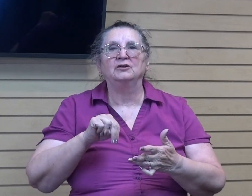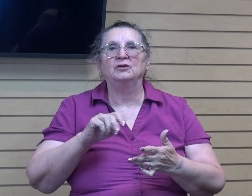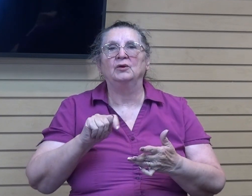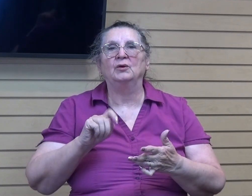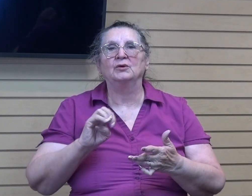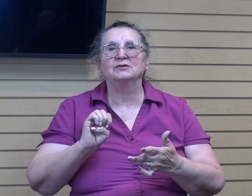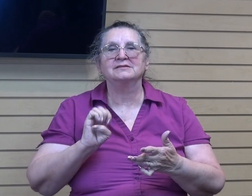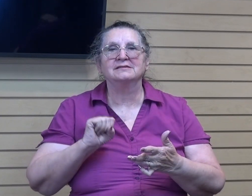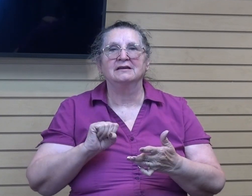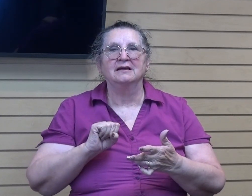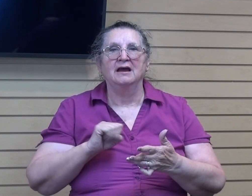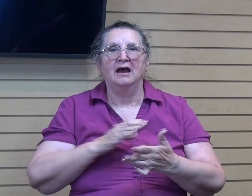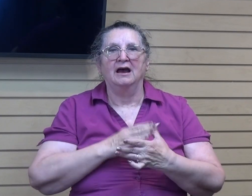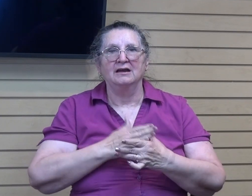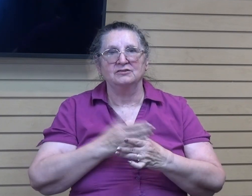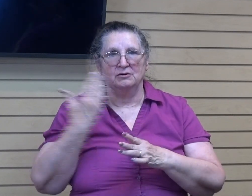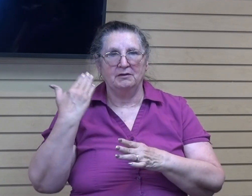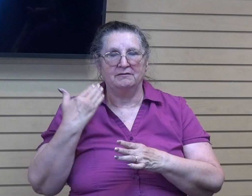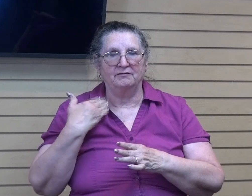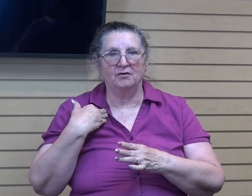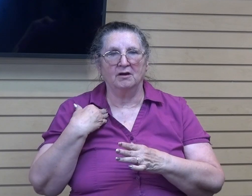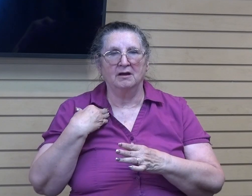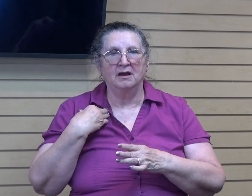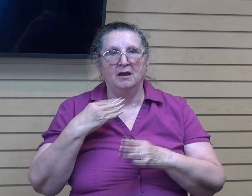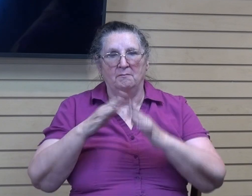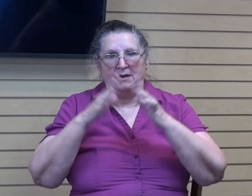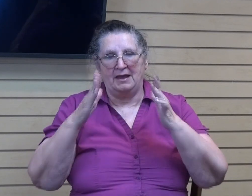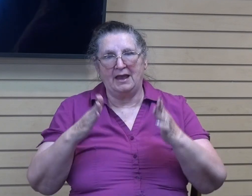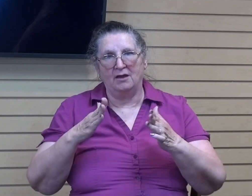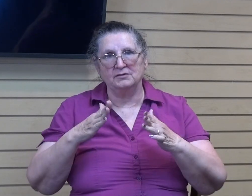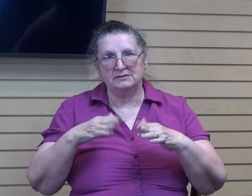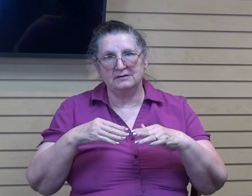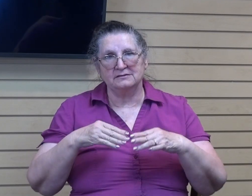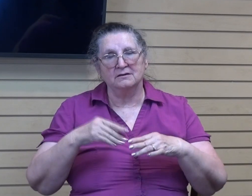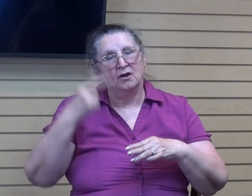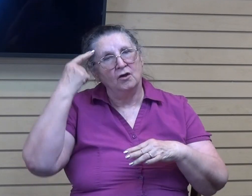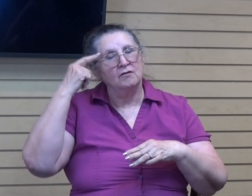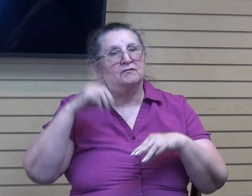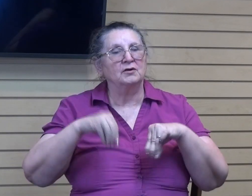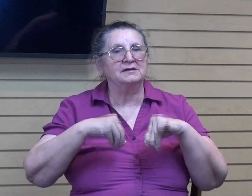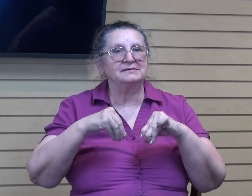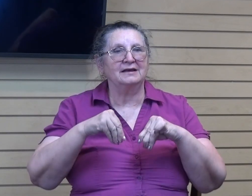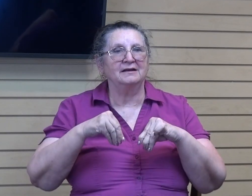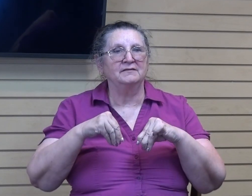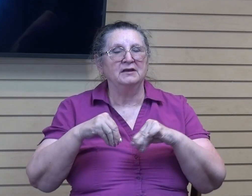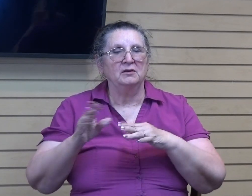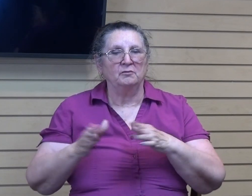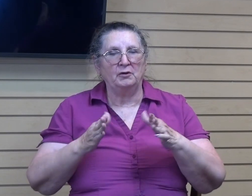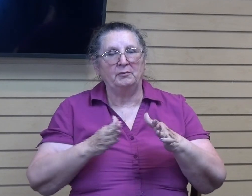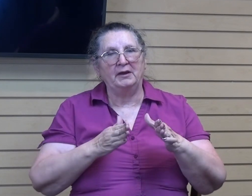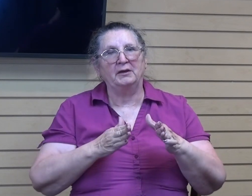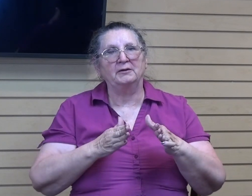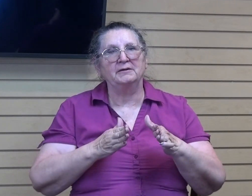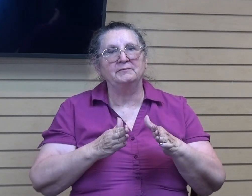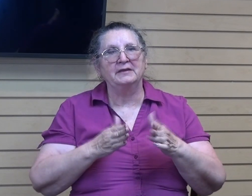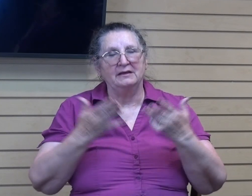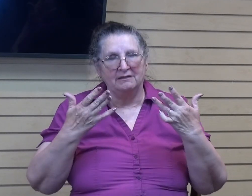past I put my house up on the market to sell. And as we were getting things completed I felt the Lord's peace with that decision.